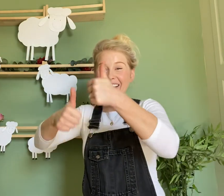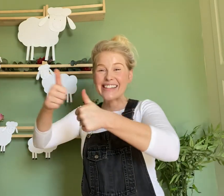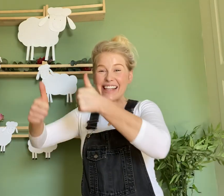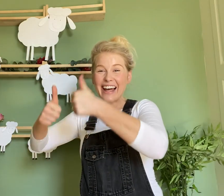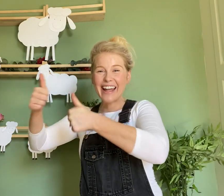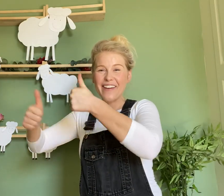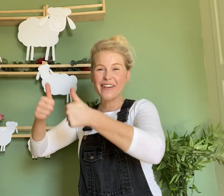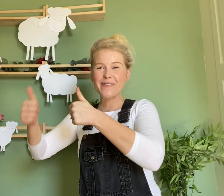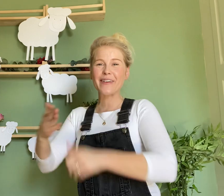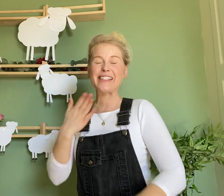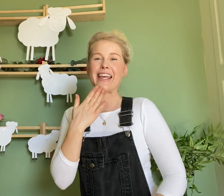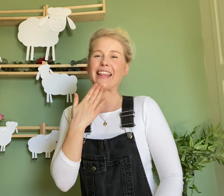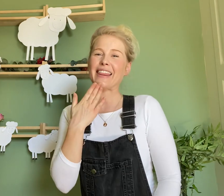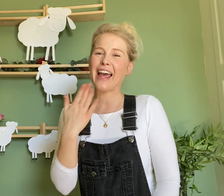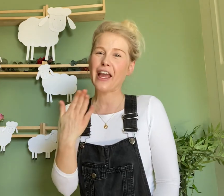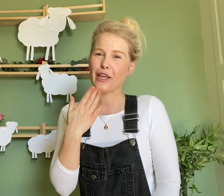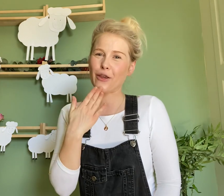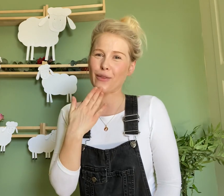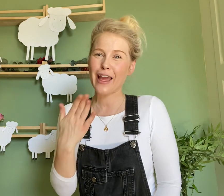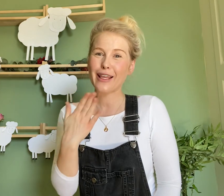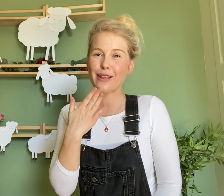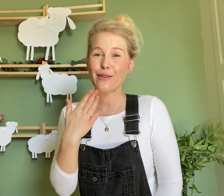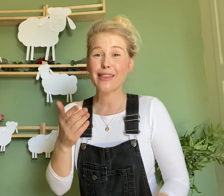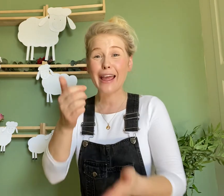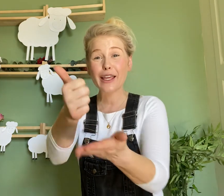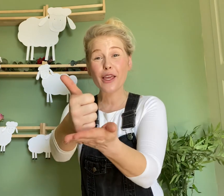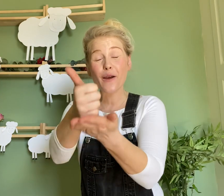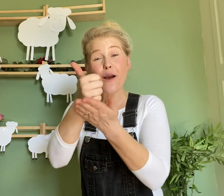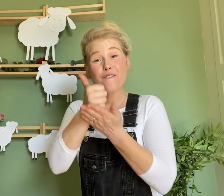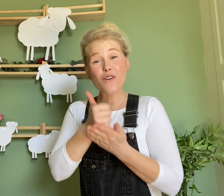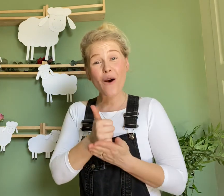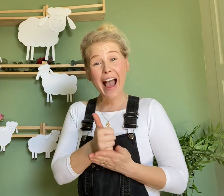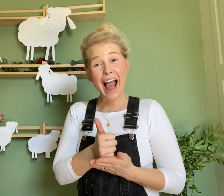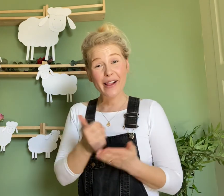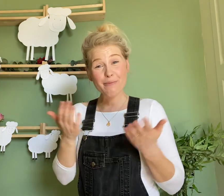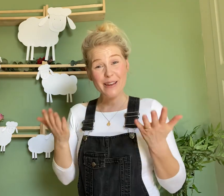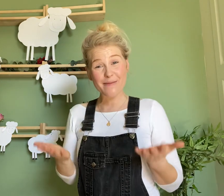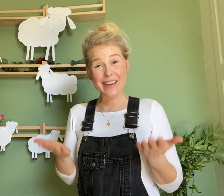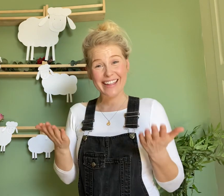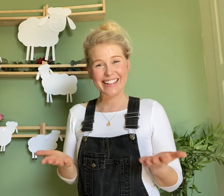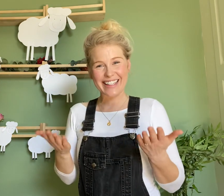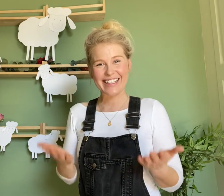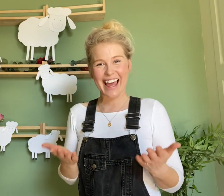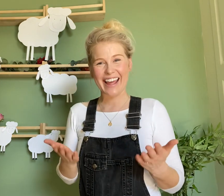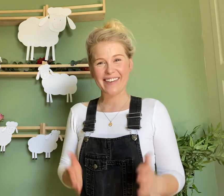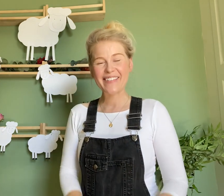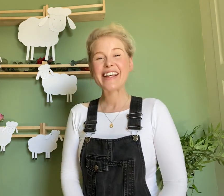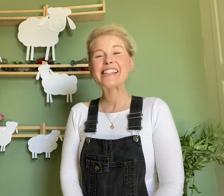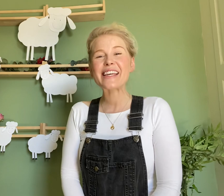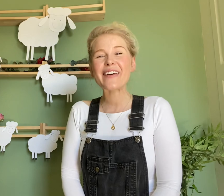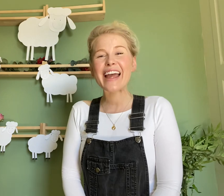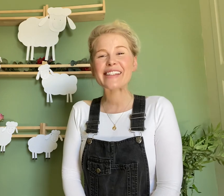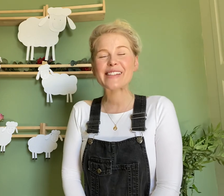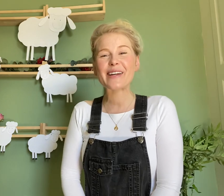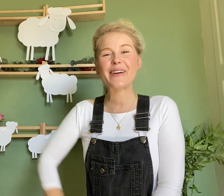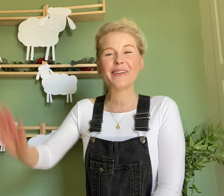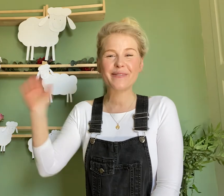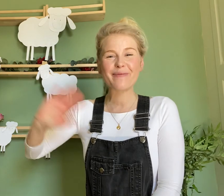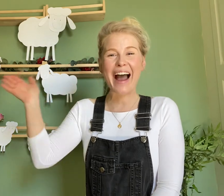done everybody. Thank you, thank you, thank you for helping me today. See you again soon. Bye. Bye.